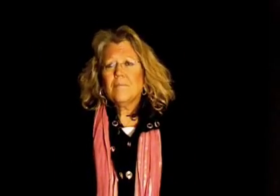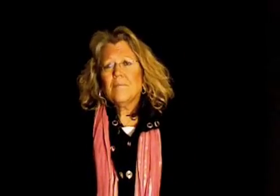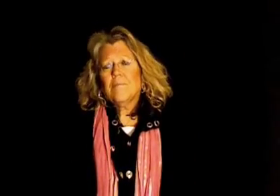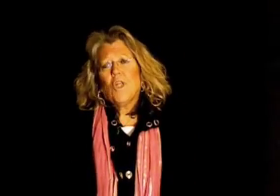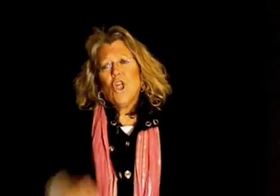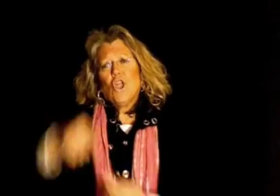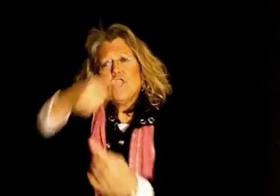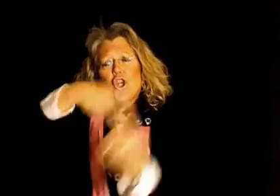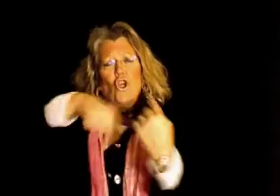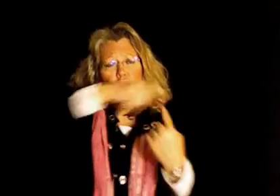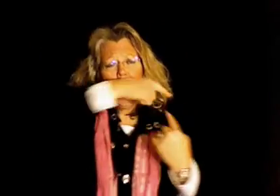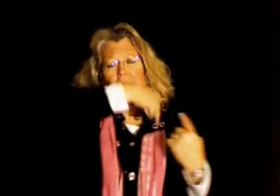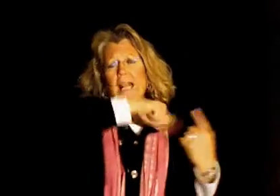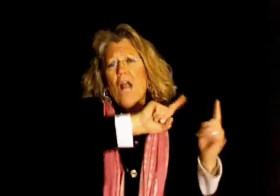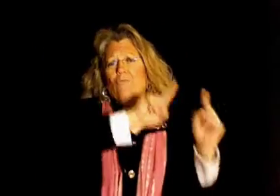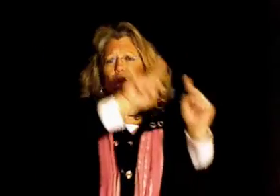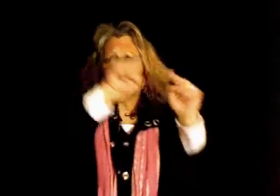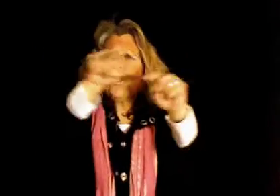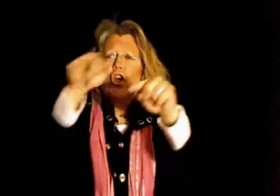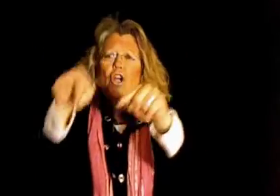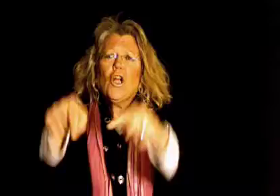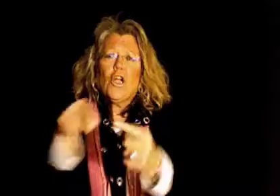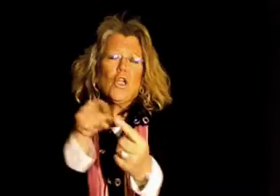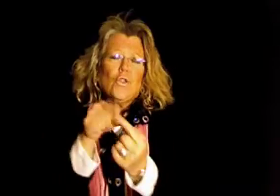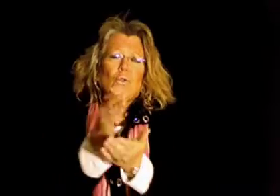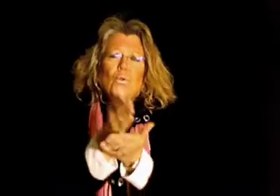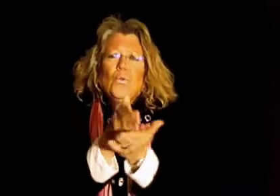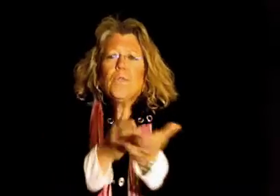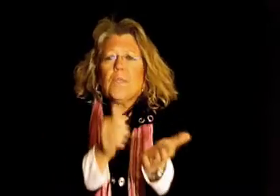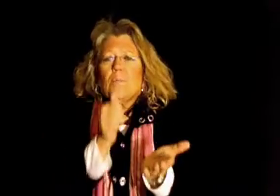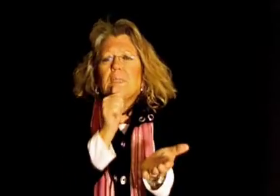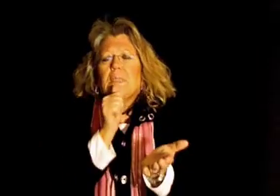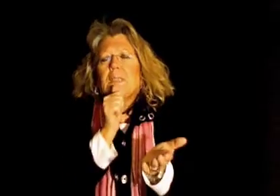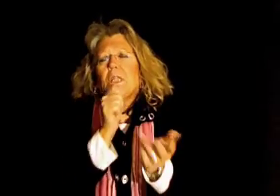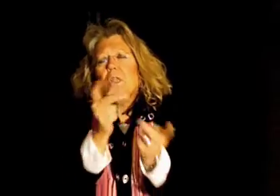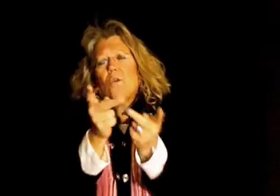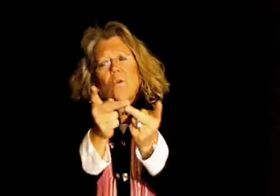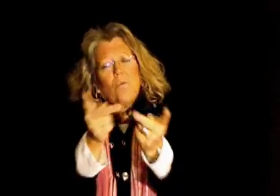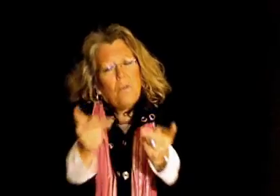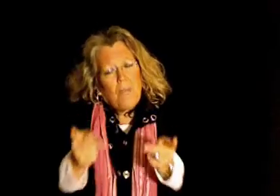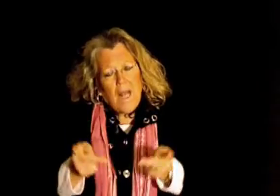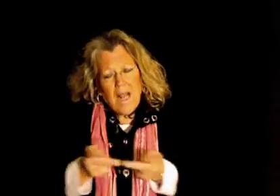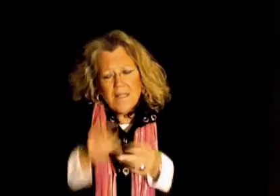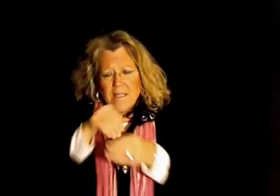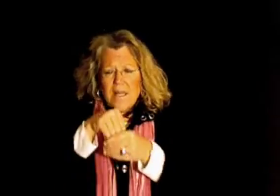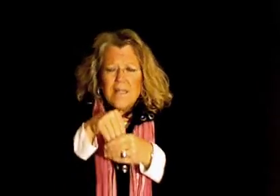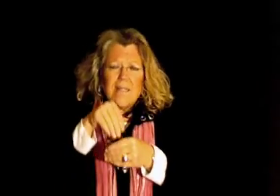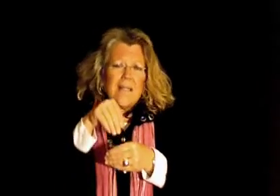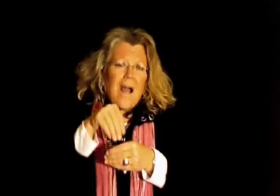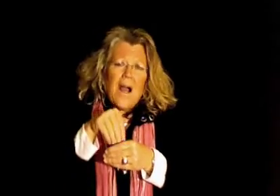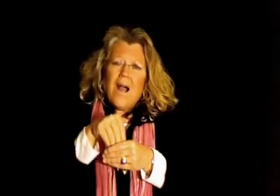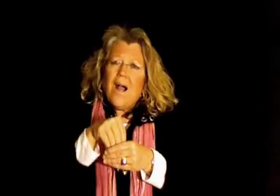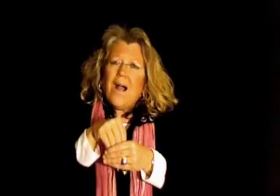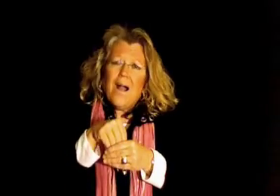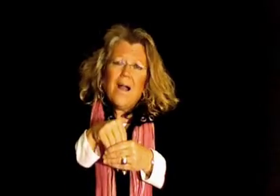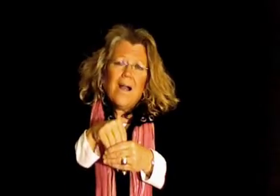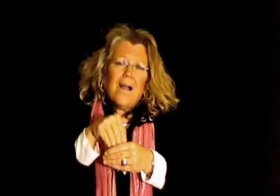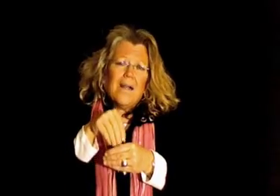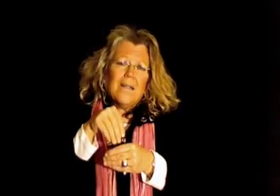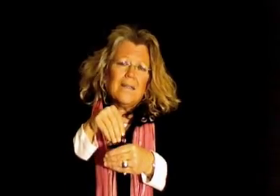I'm turning every turn into some secret place inside